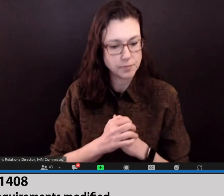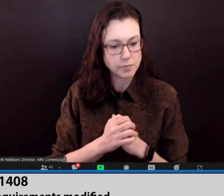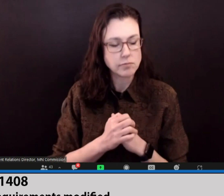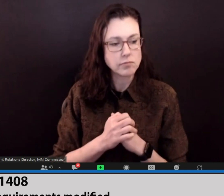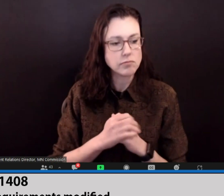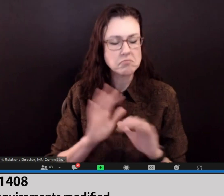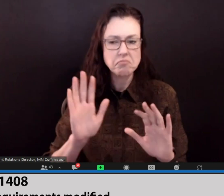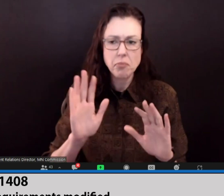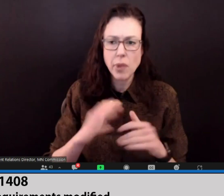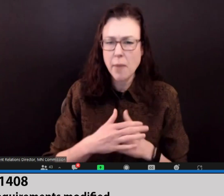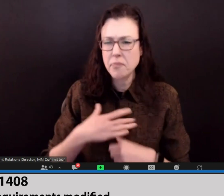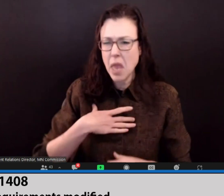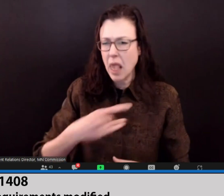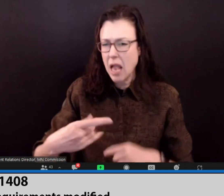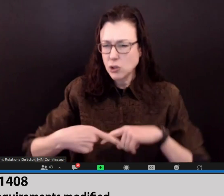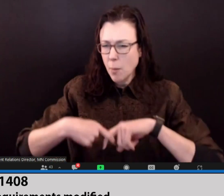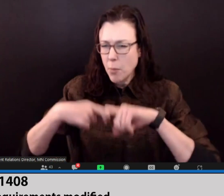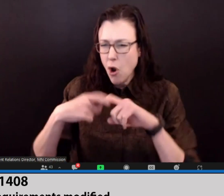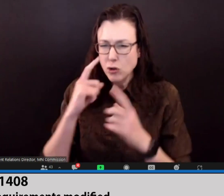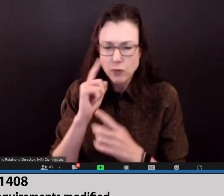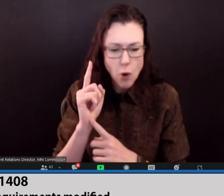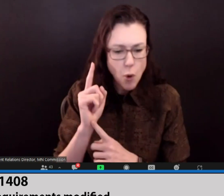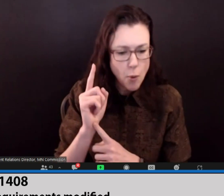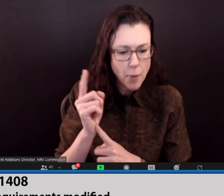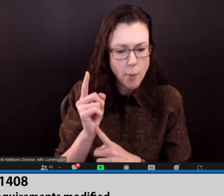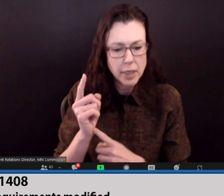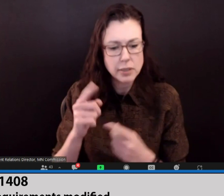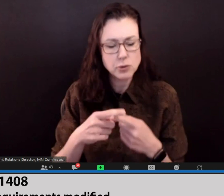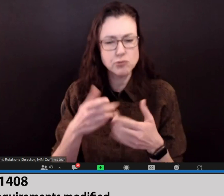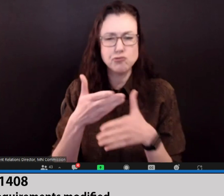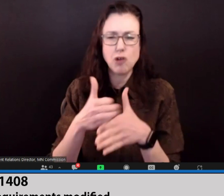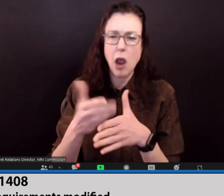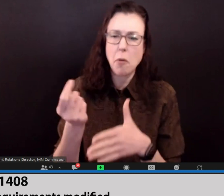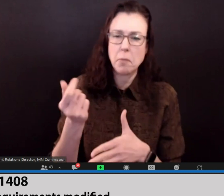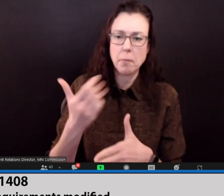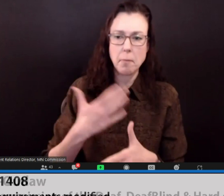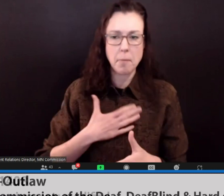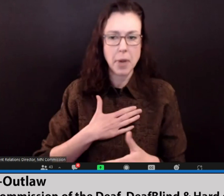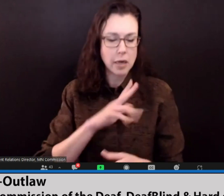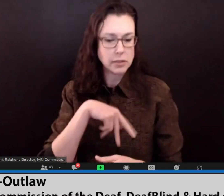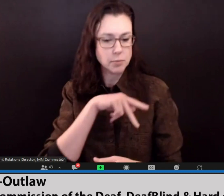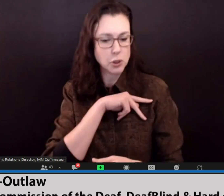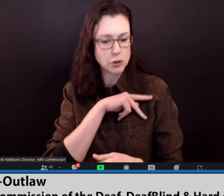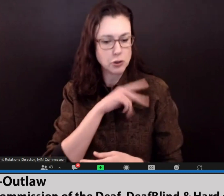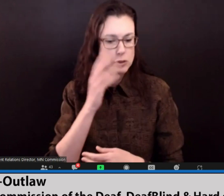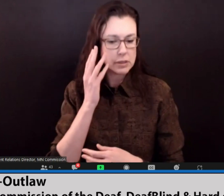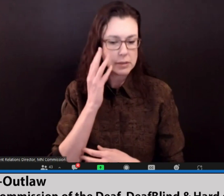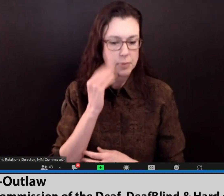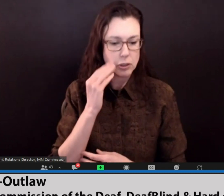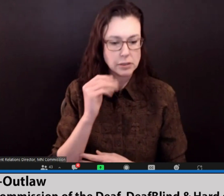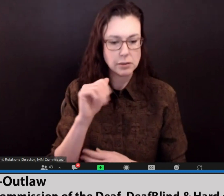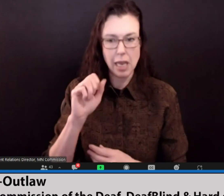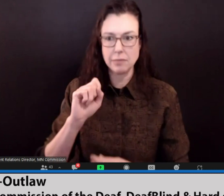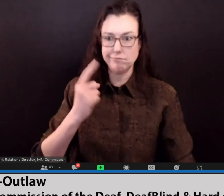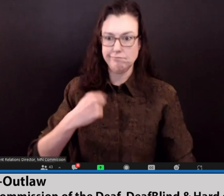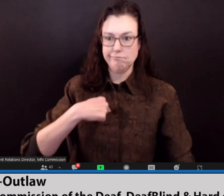in sign language. I'd like to pause for a moment to share some of my personal experience